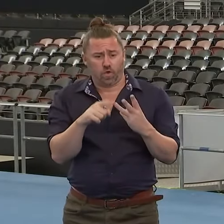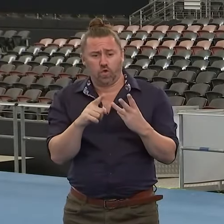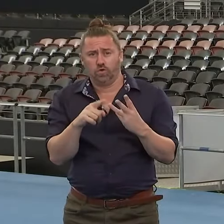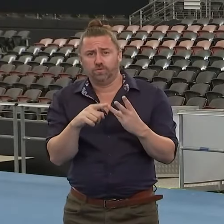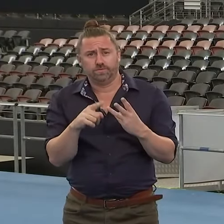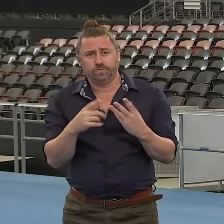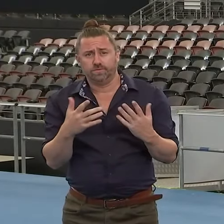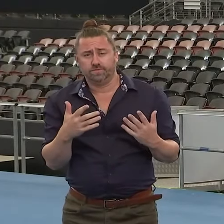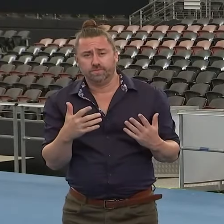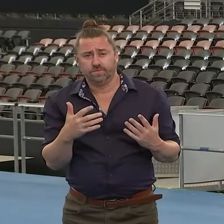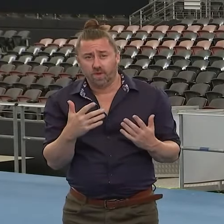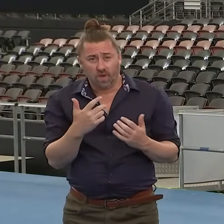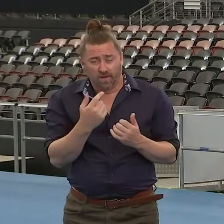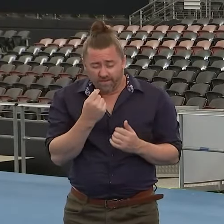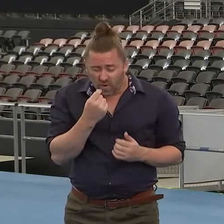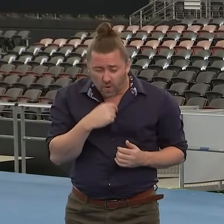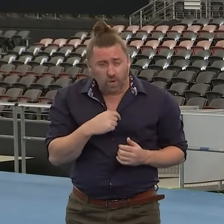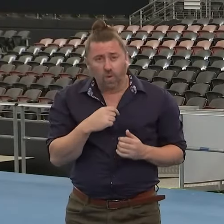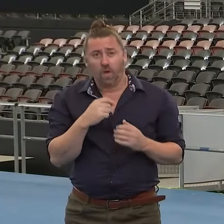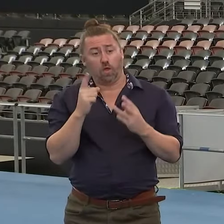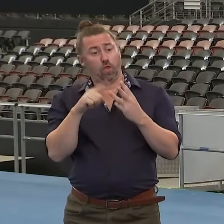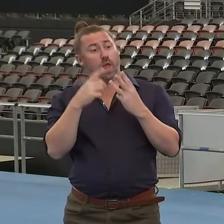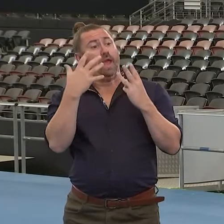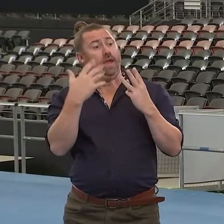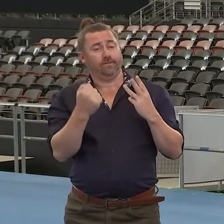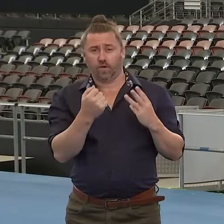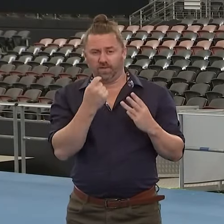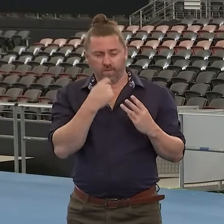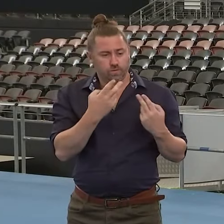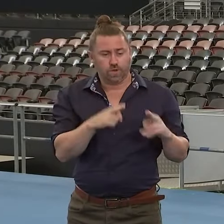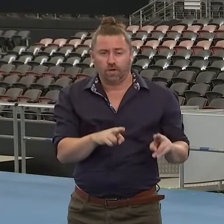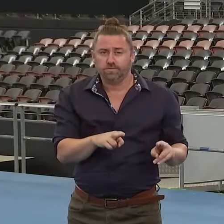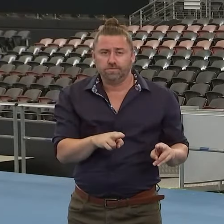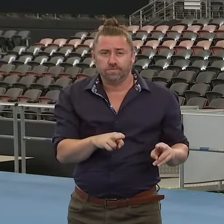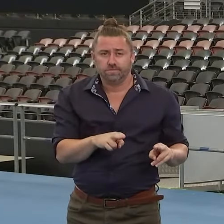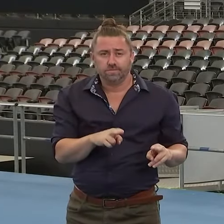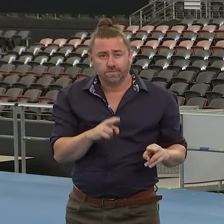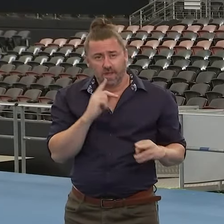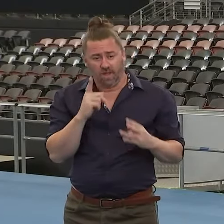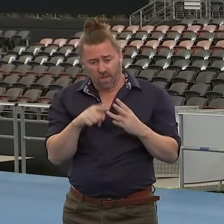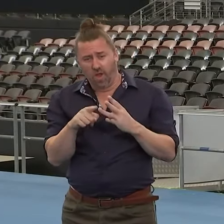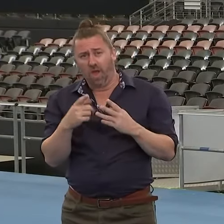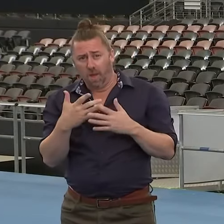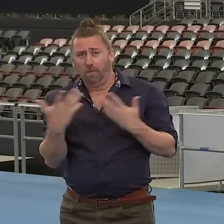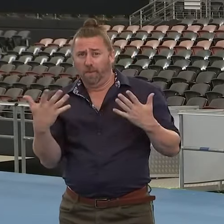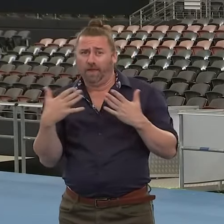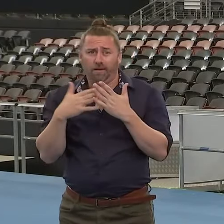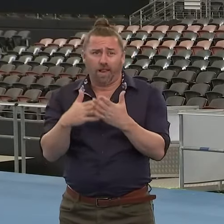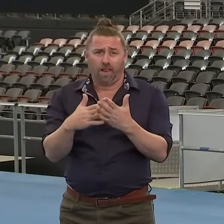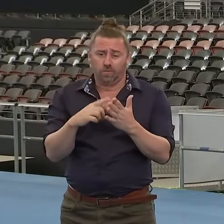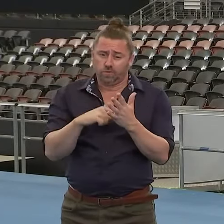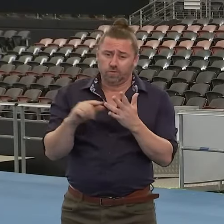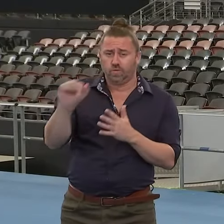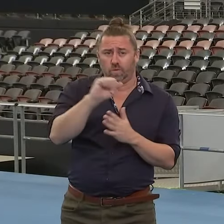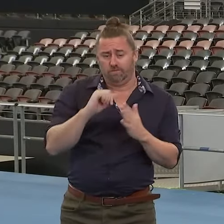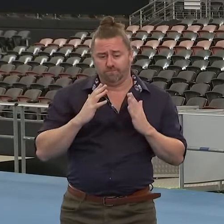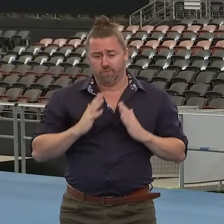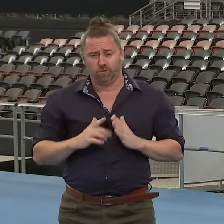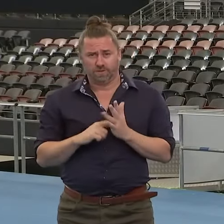passing away from COVID. So we know that the booster makes a difference. But I also want to acknowledge, as I've said